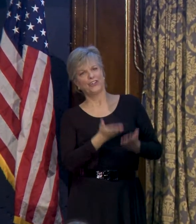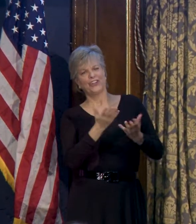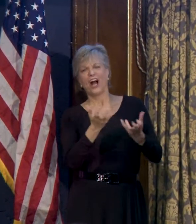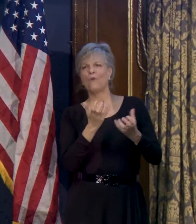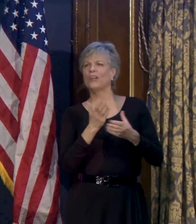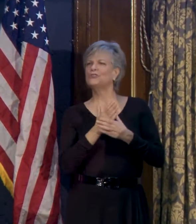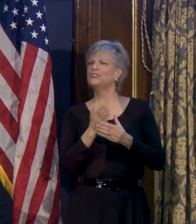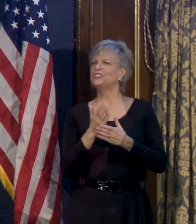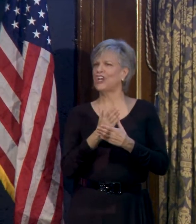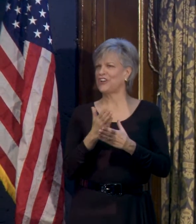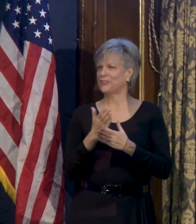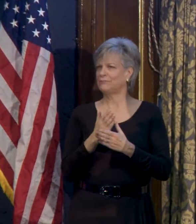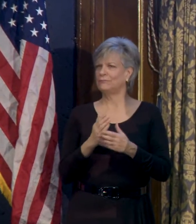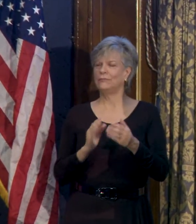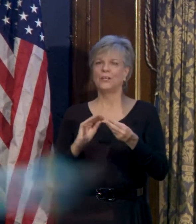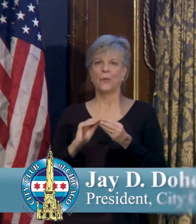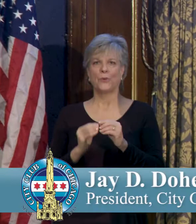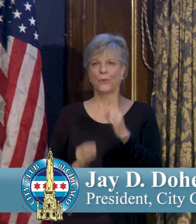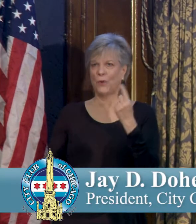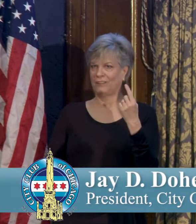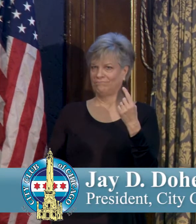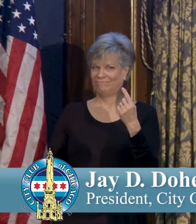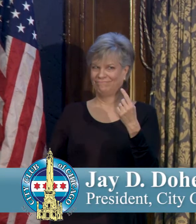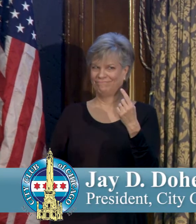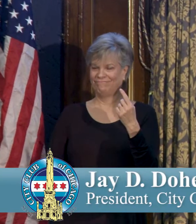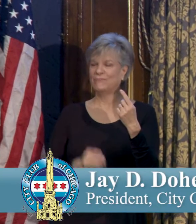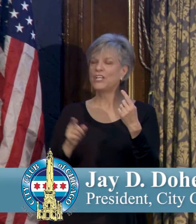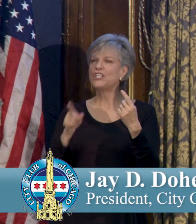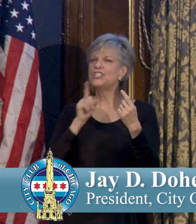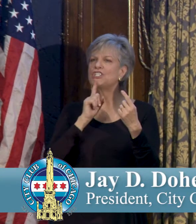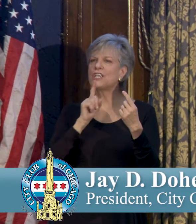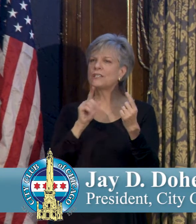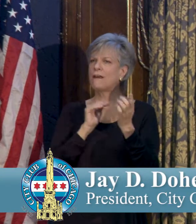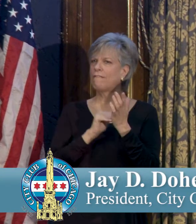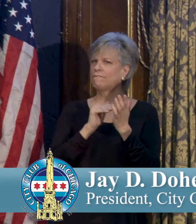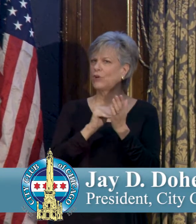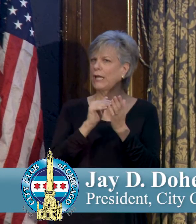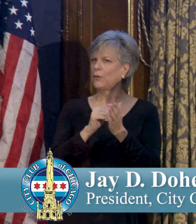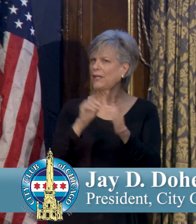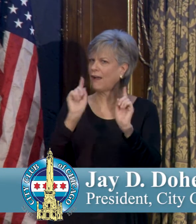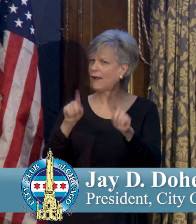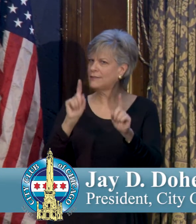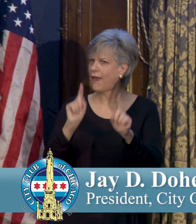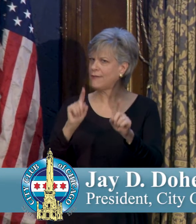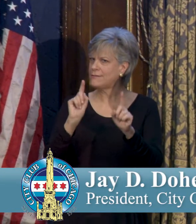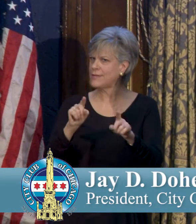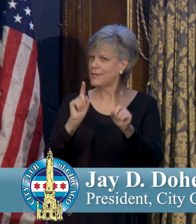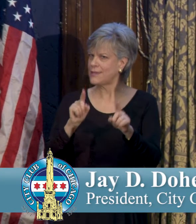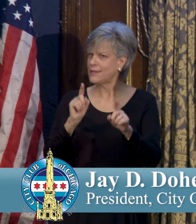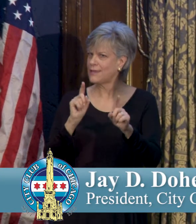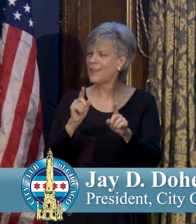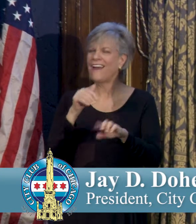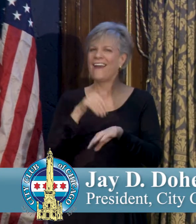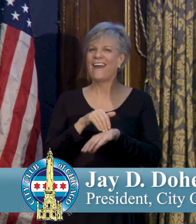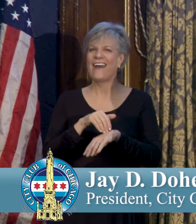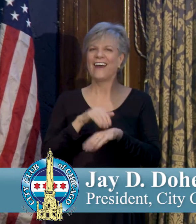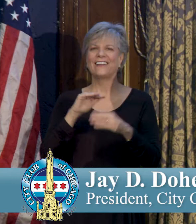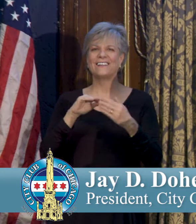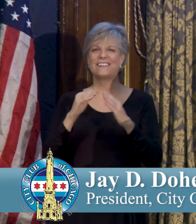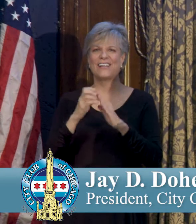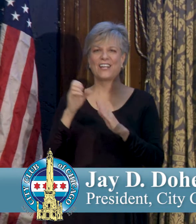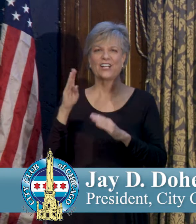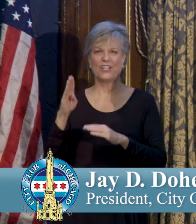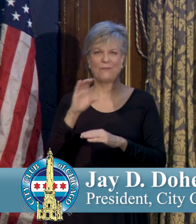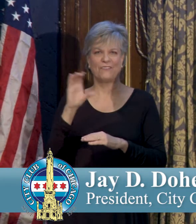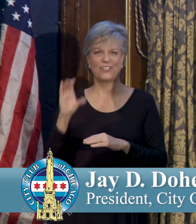share with you. Number one, she is a frequent attendee at City Club of Chicago